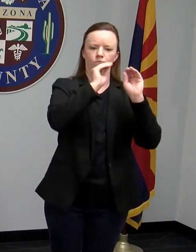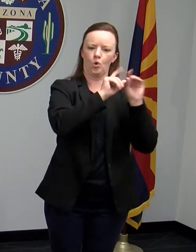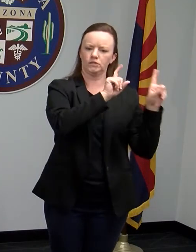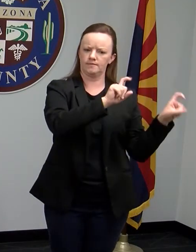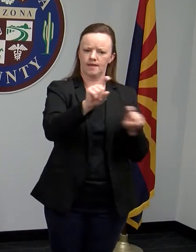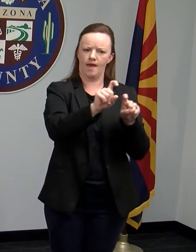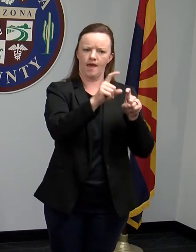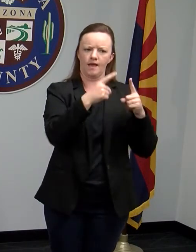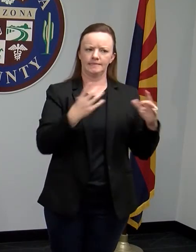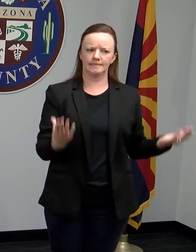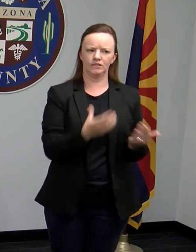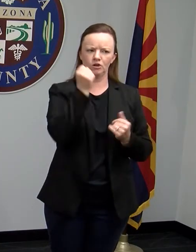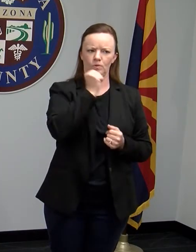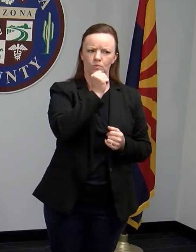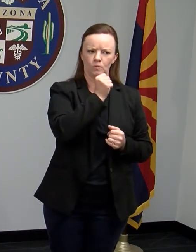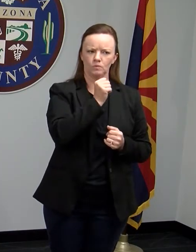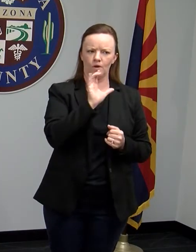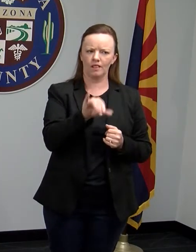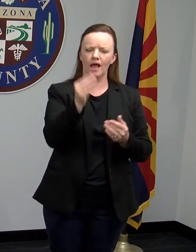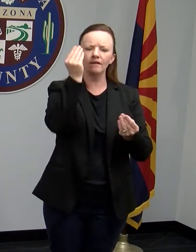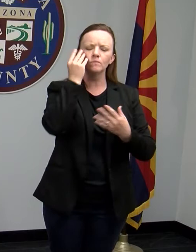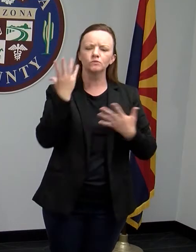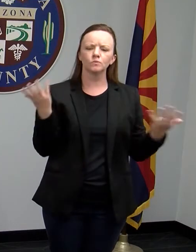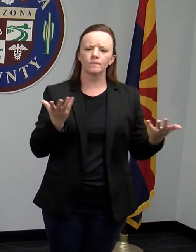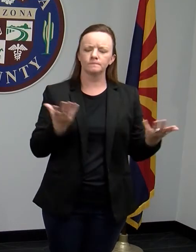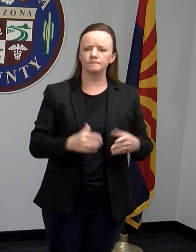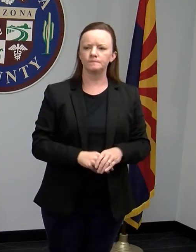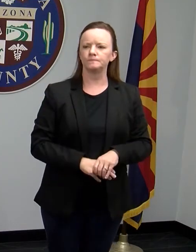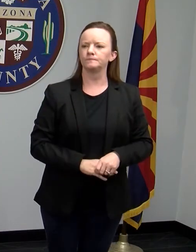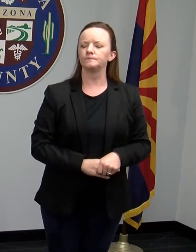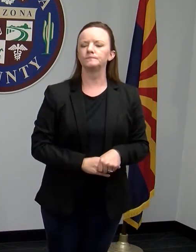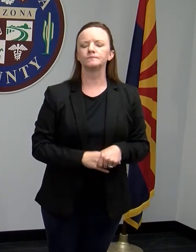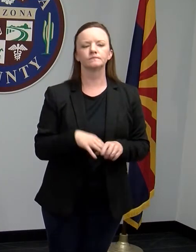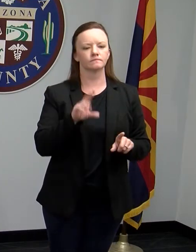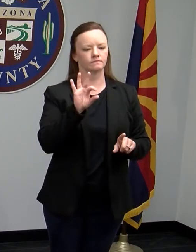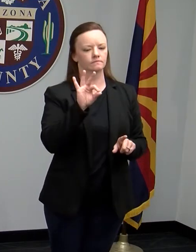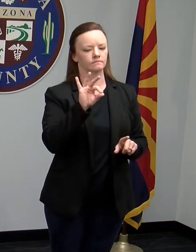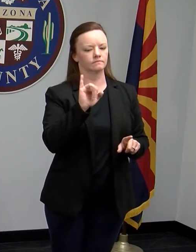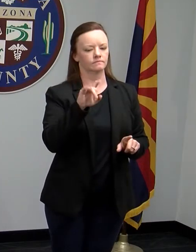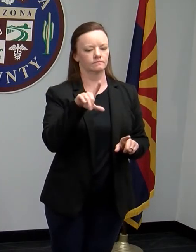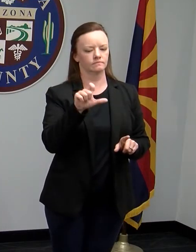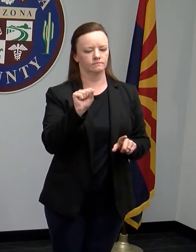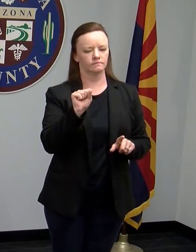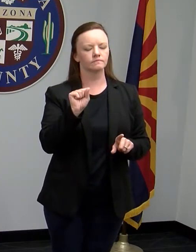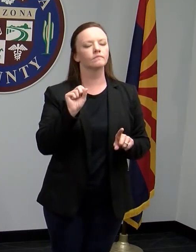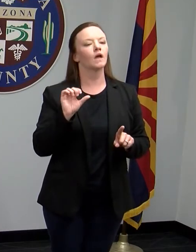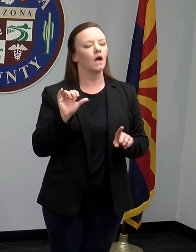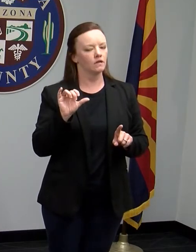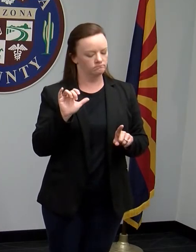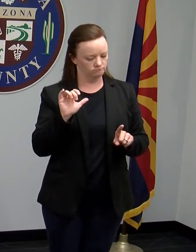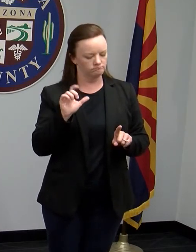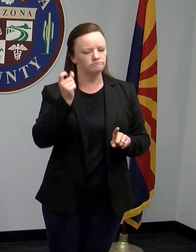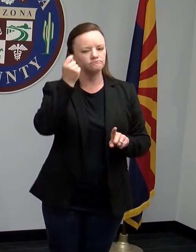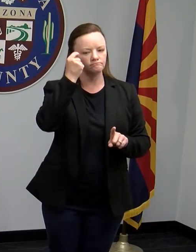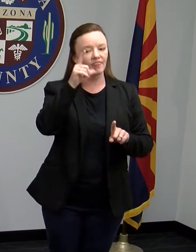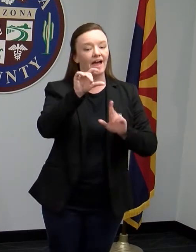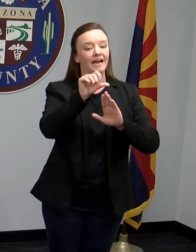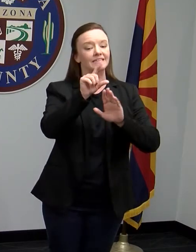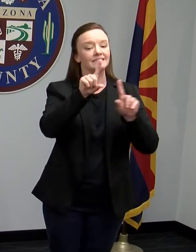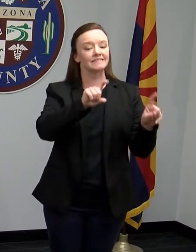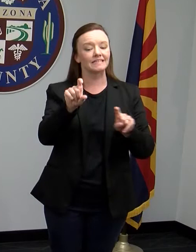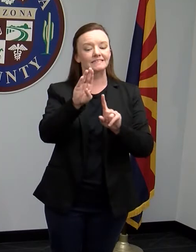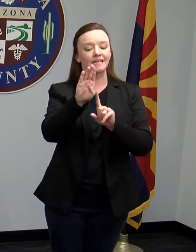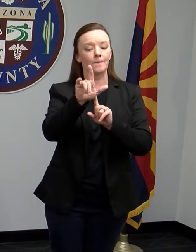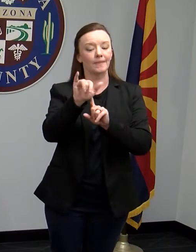Arizona and what that could tell us? I think, you know, the testing blitz, of course, is a program being